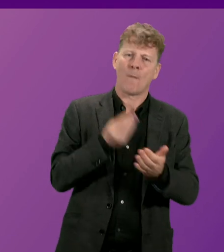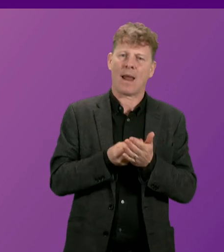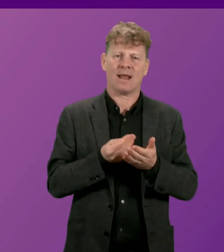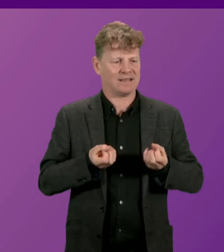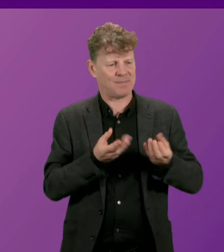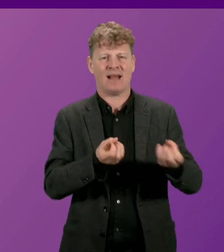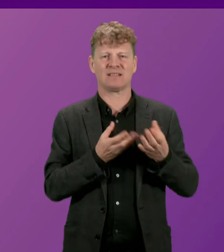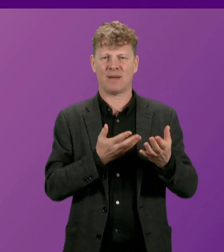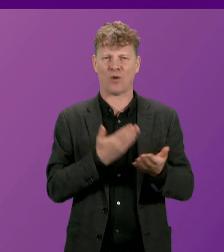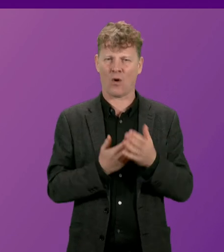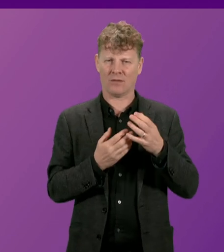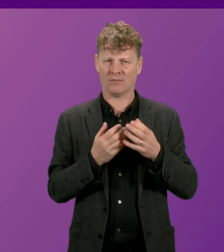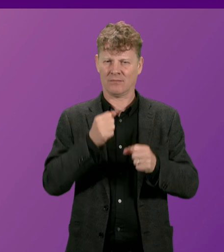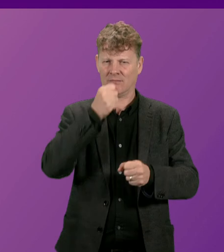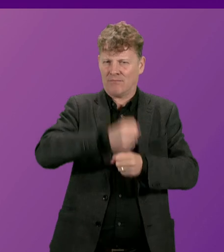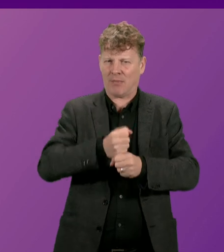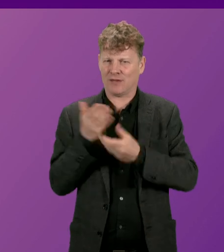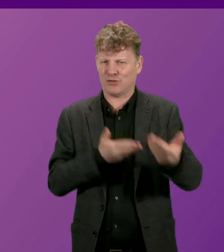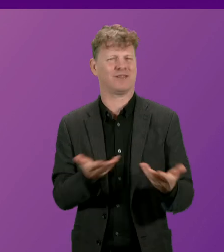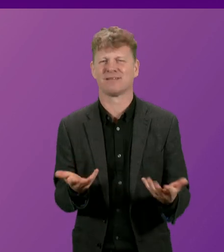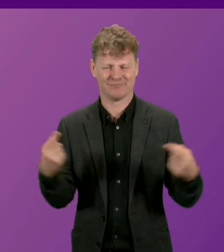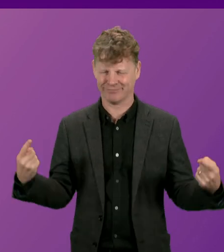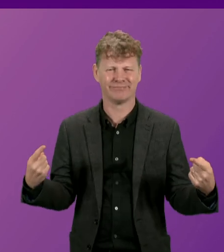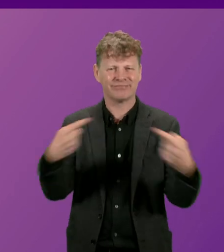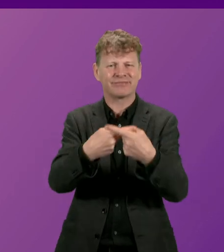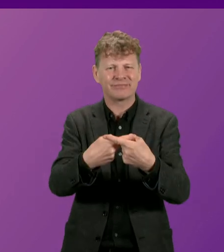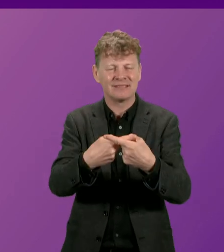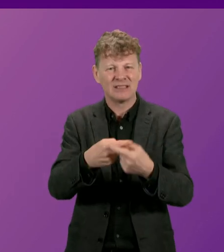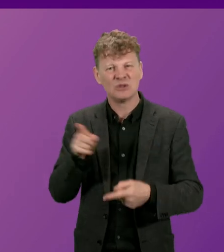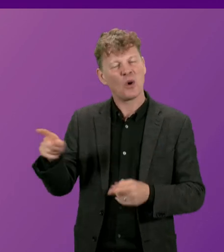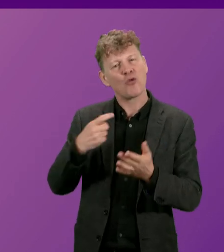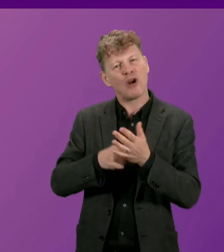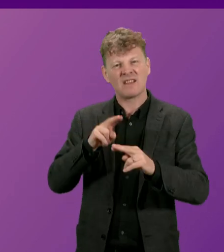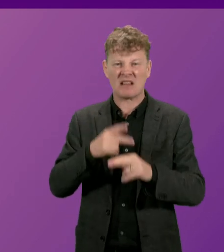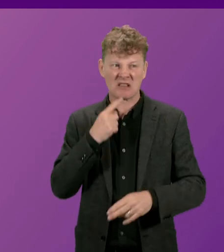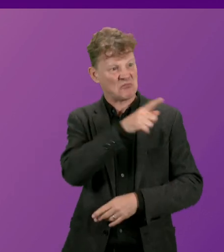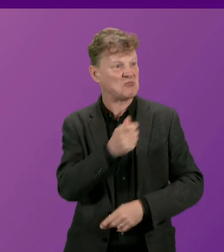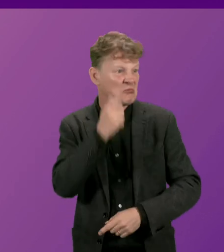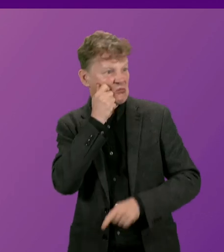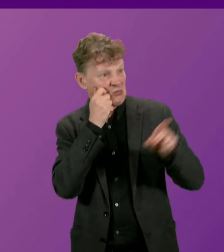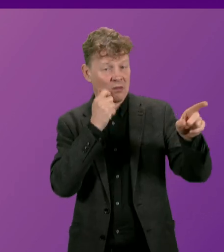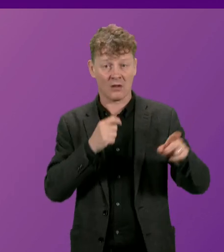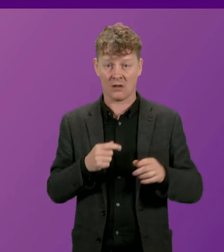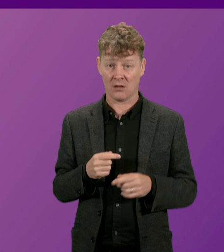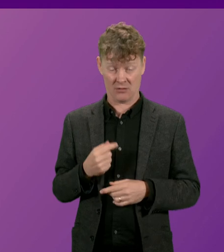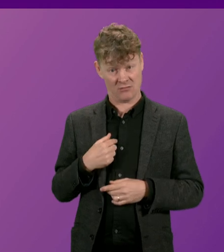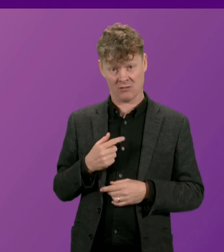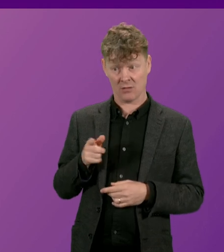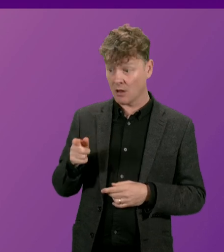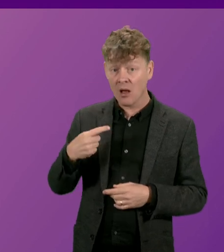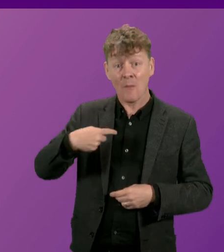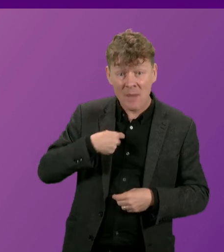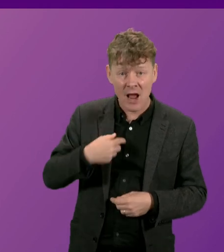public services. So when Mr. Finlay talks about nerves, the issue is not touching a raw nerve with me,